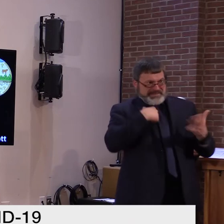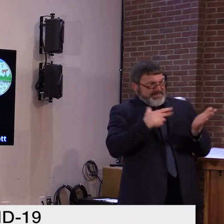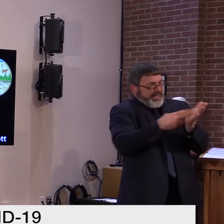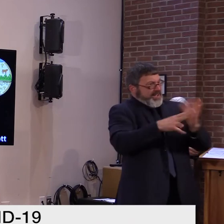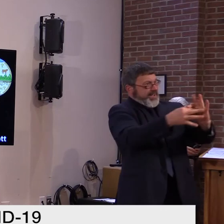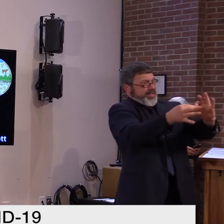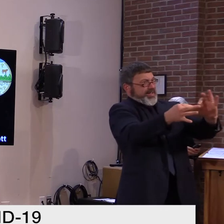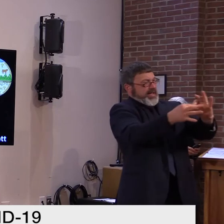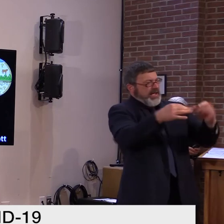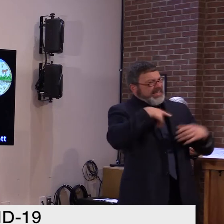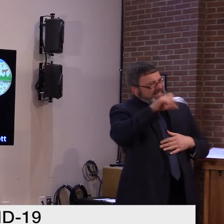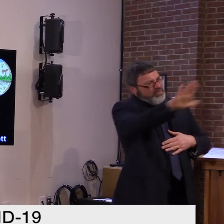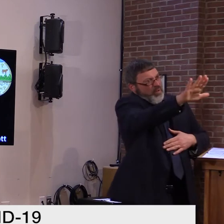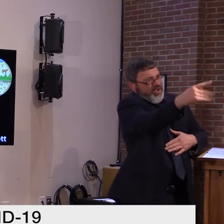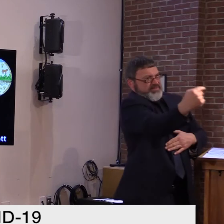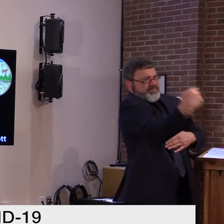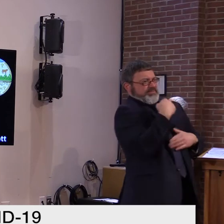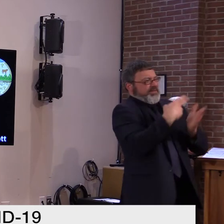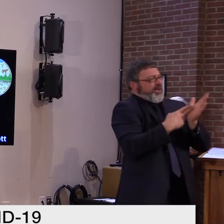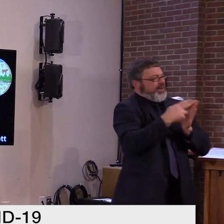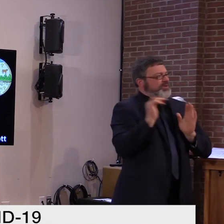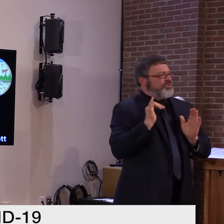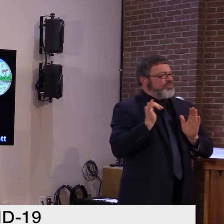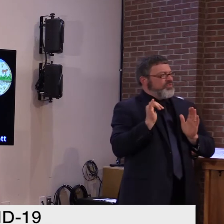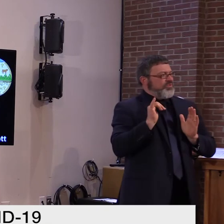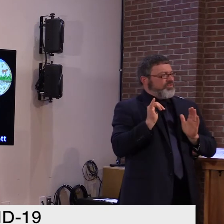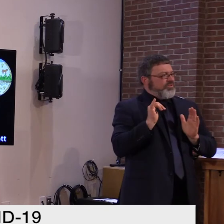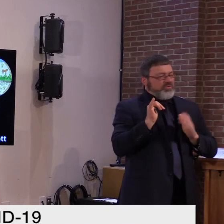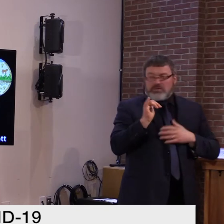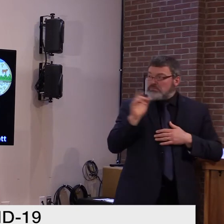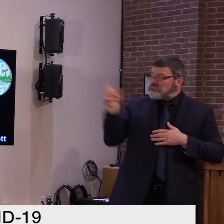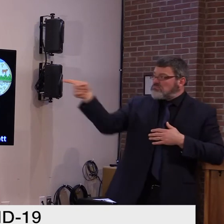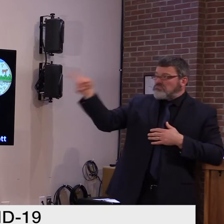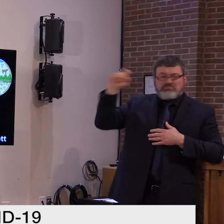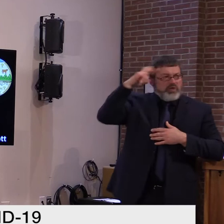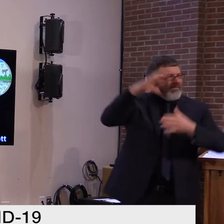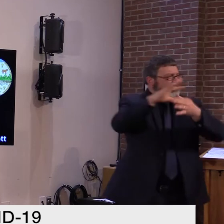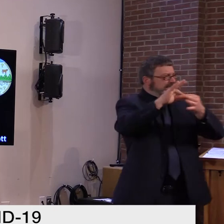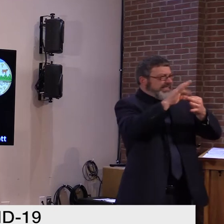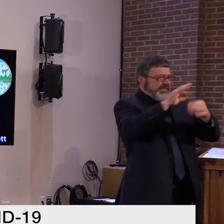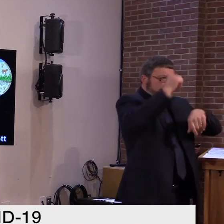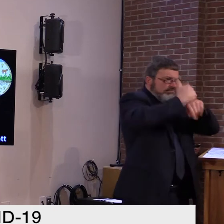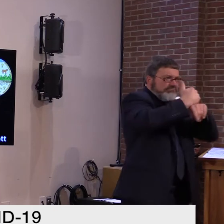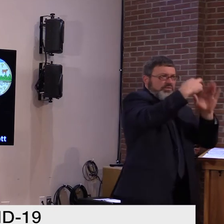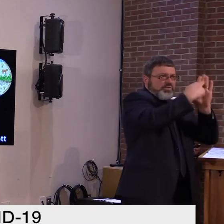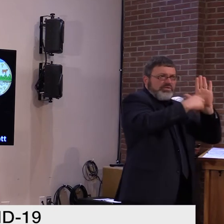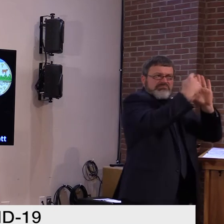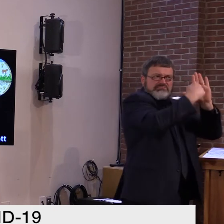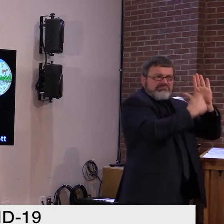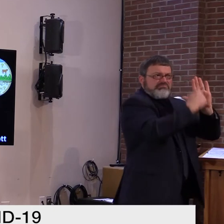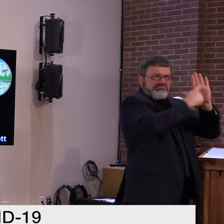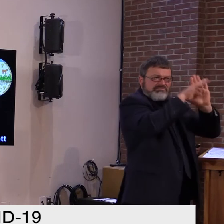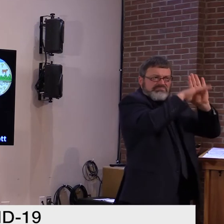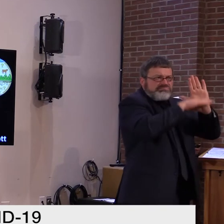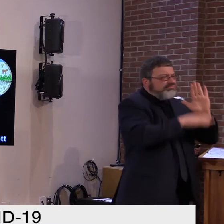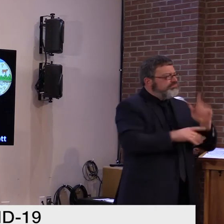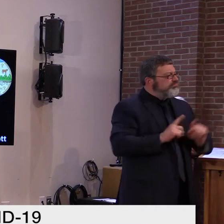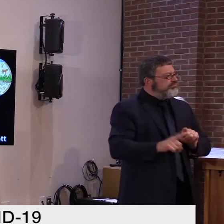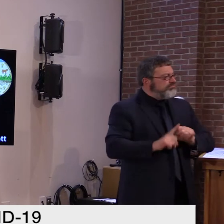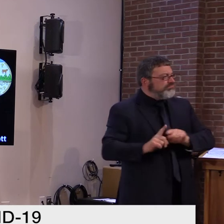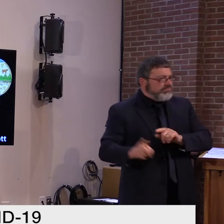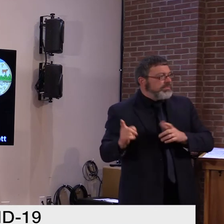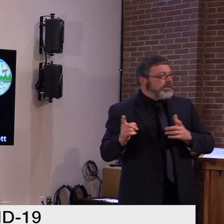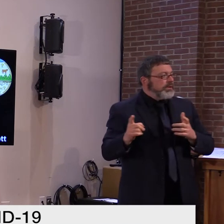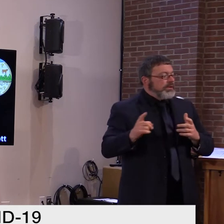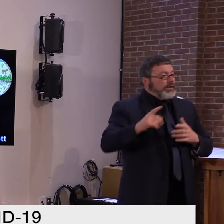I have described today is what we must do now. We may need to be apart more, but I know that we